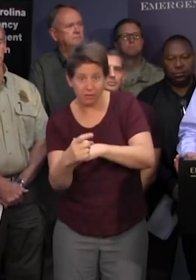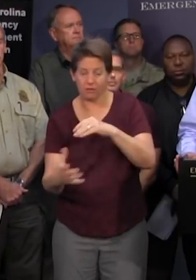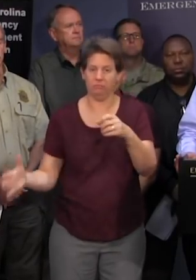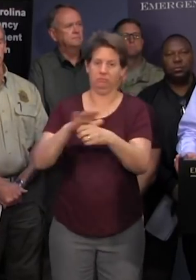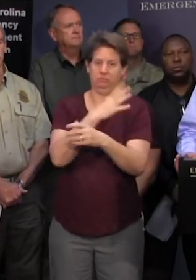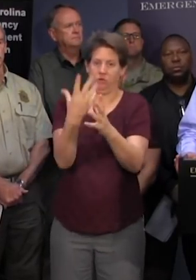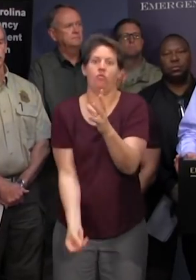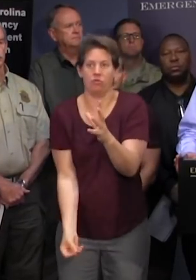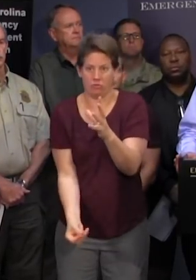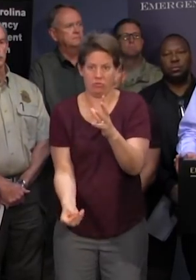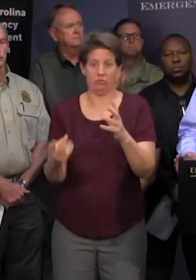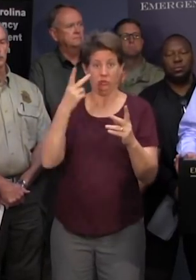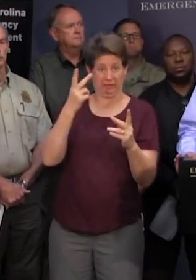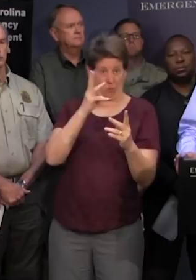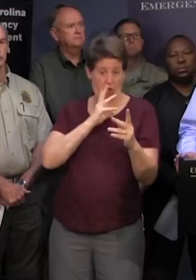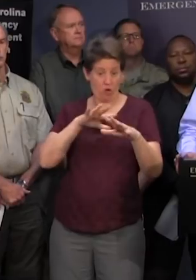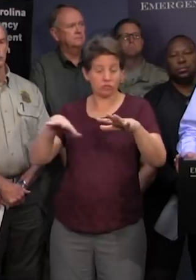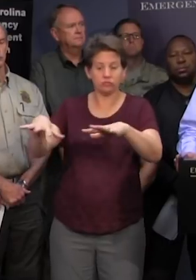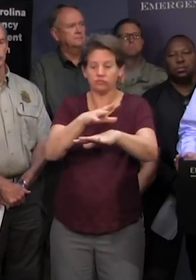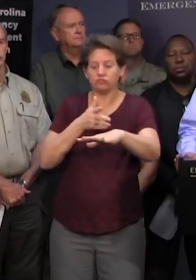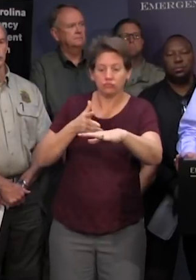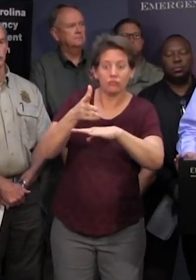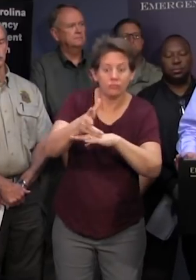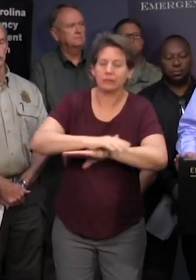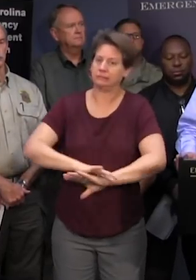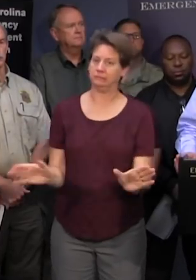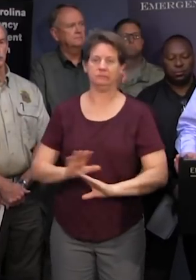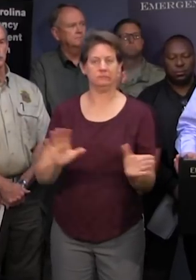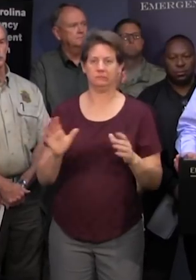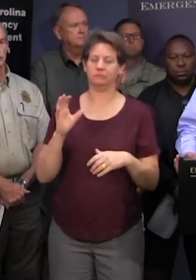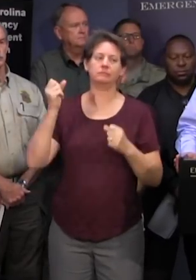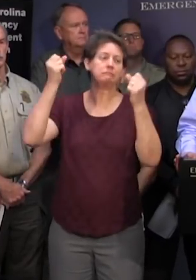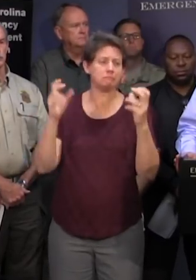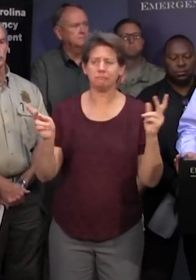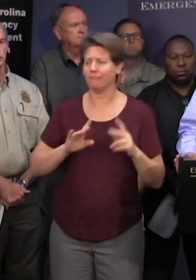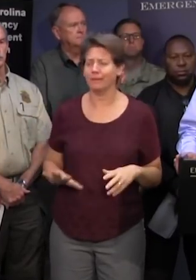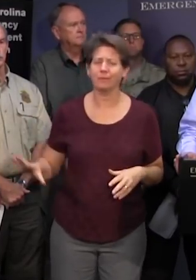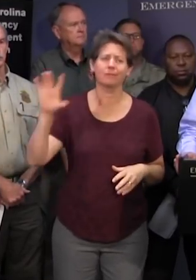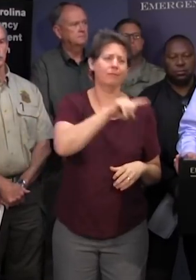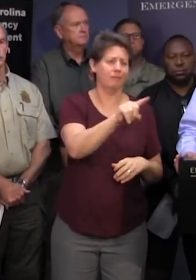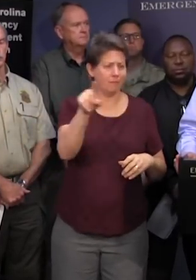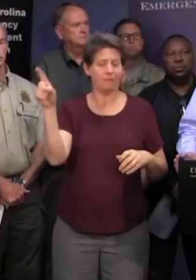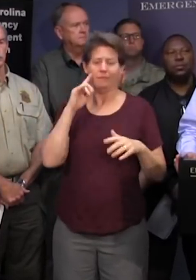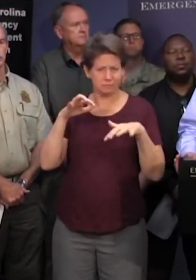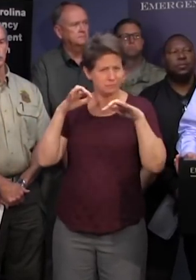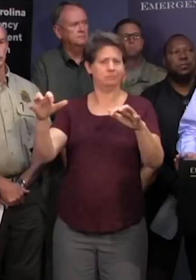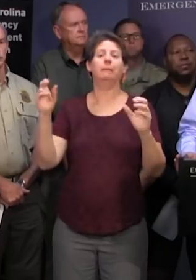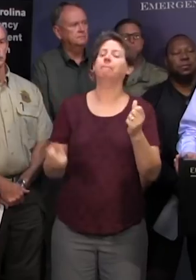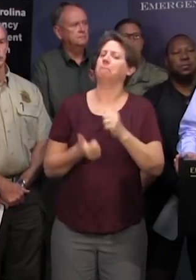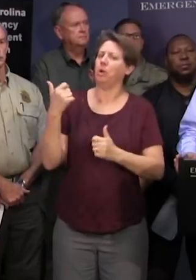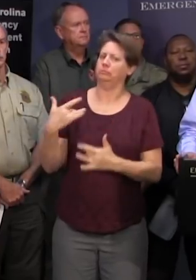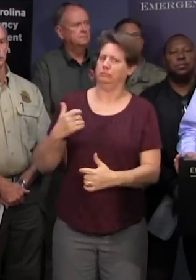don't drive through standing water and we have personnel out all over these areas most many are in